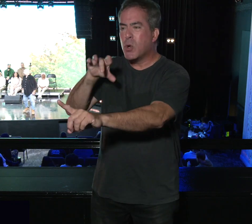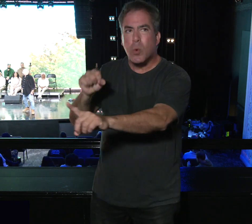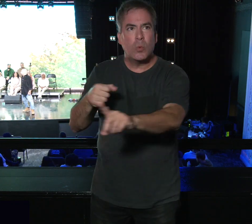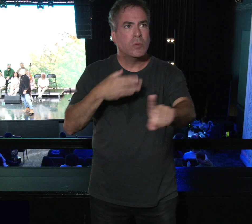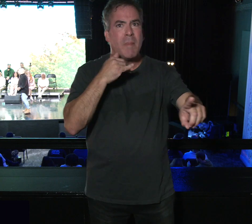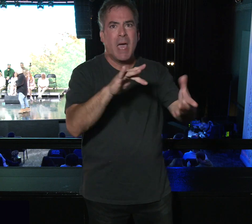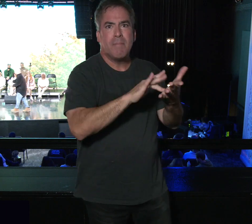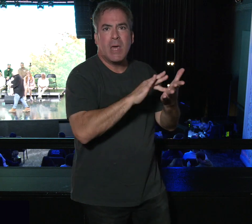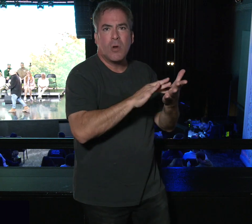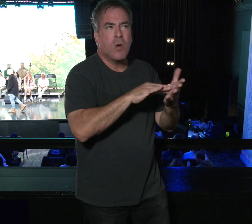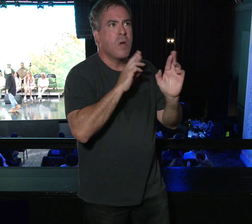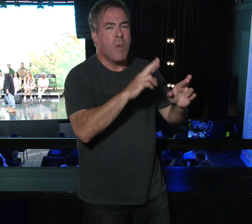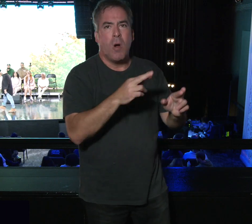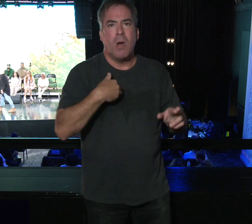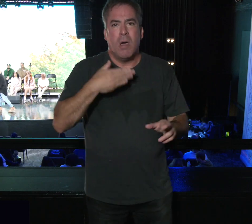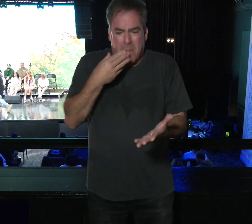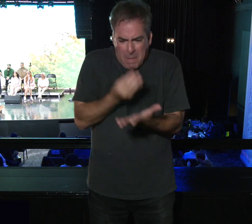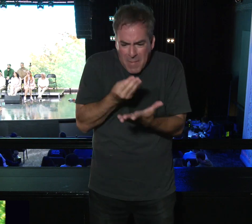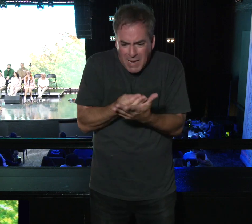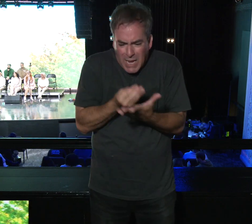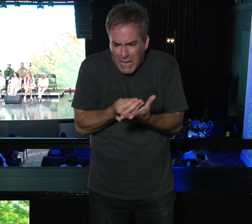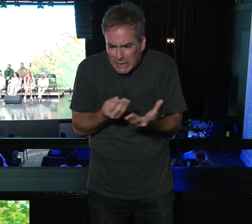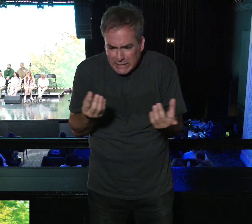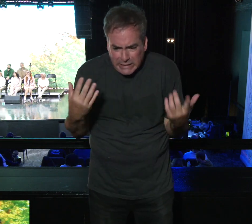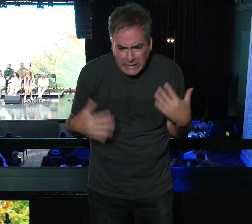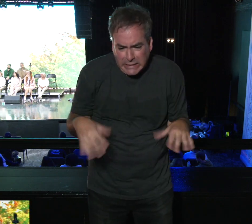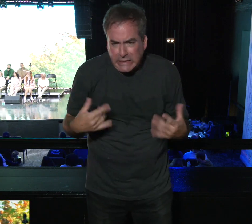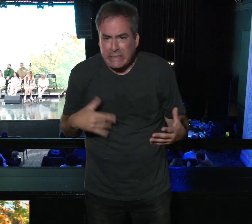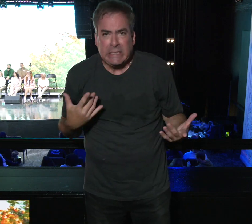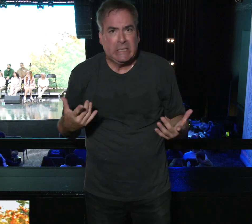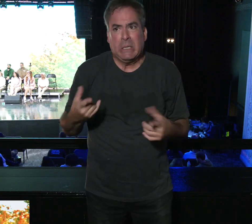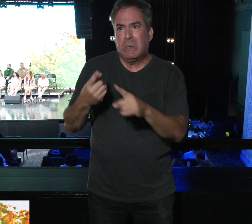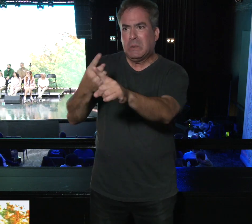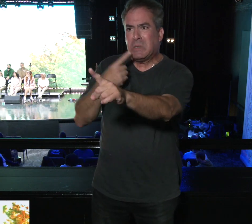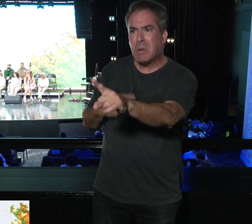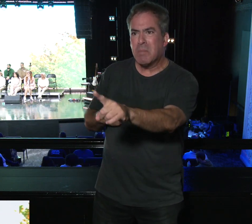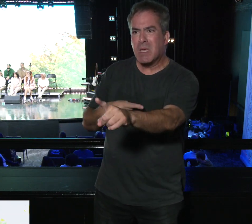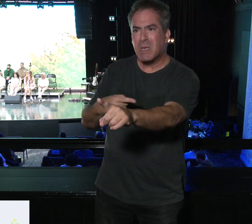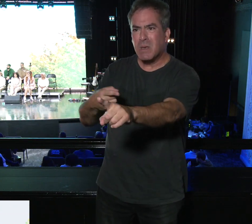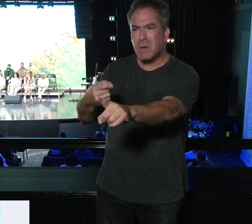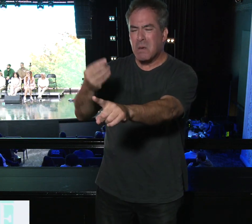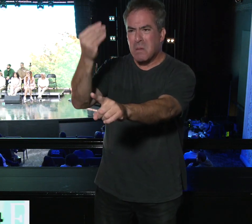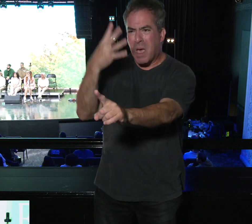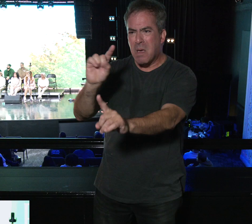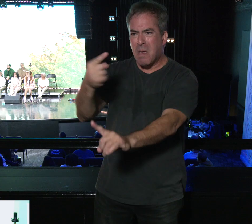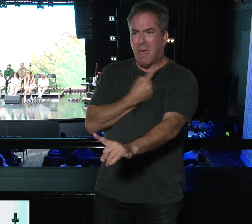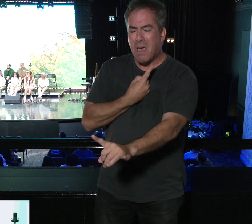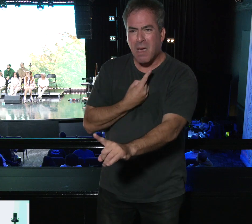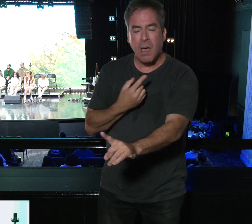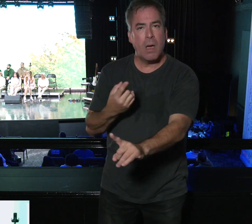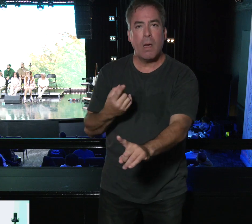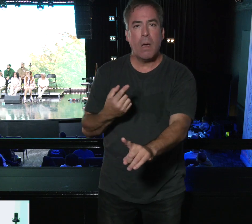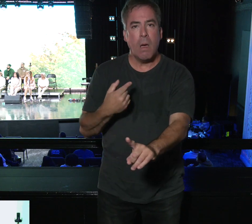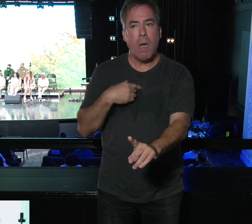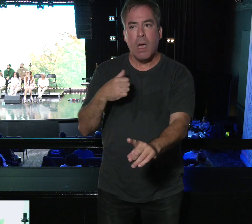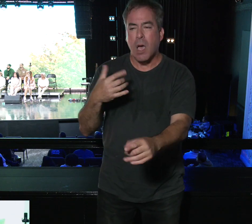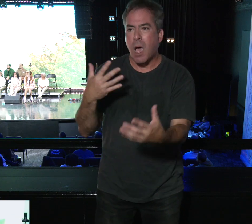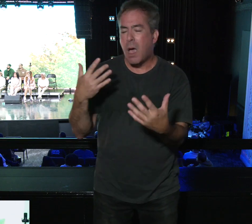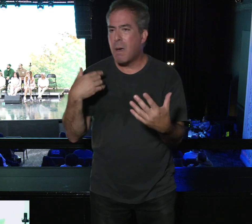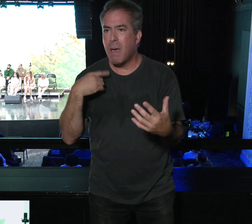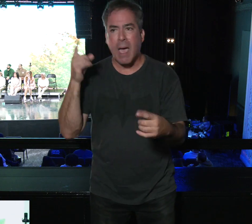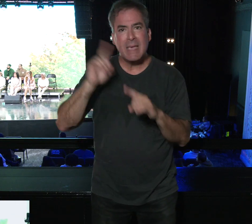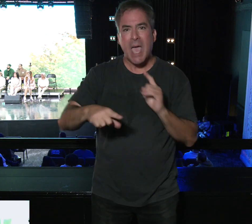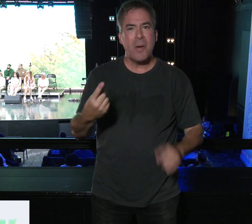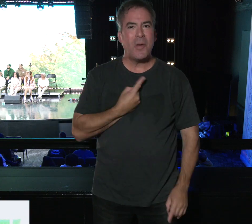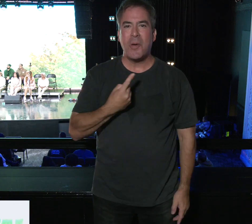medical reporter, or bad financial reporter, or someone says something, or someone rubs me the wrong way, man, I can't